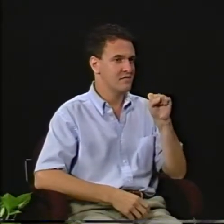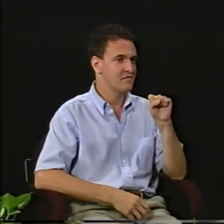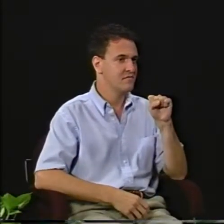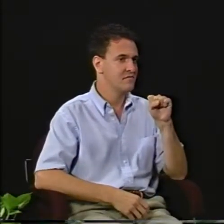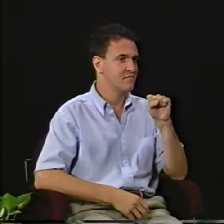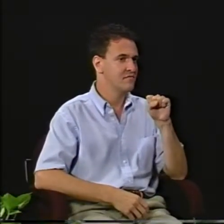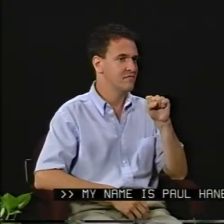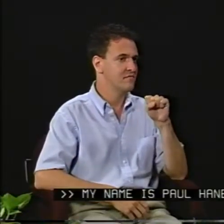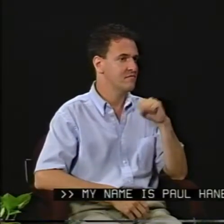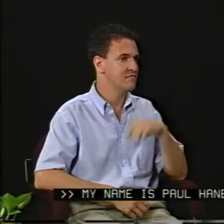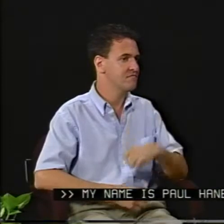My name is Paul Haynes.